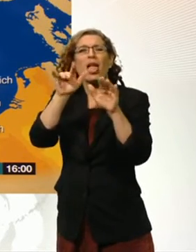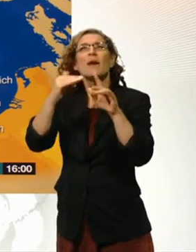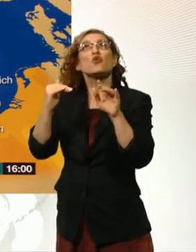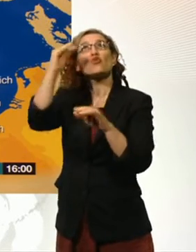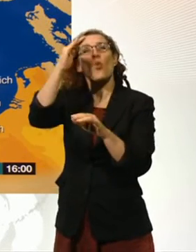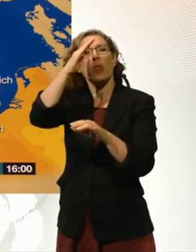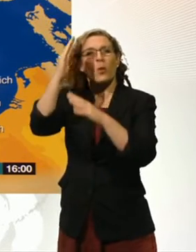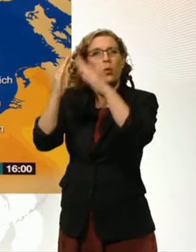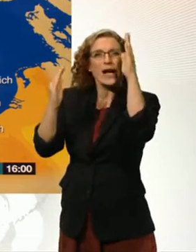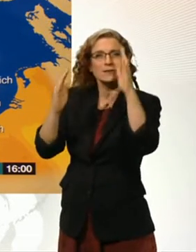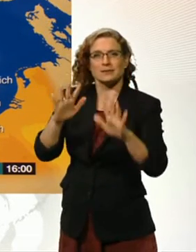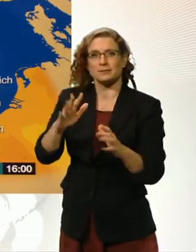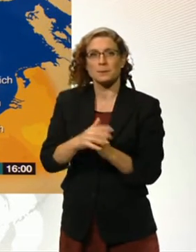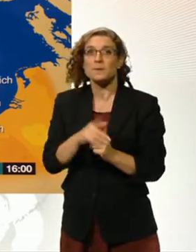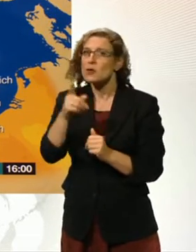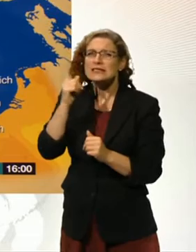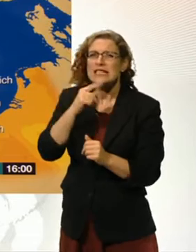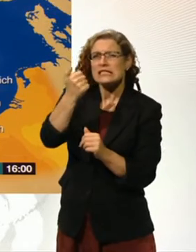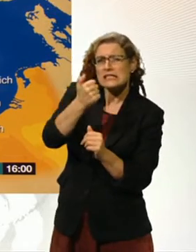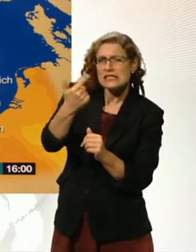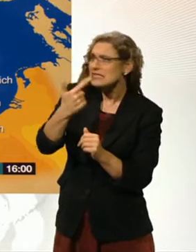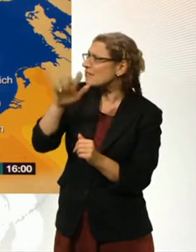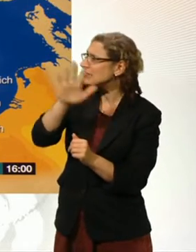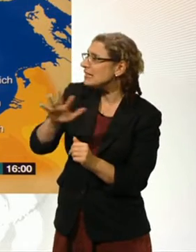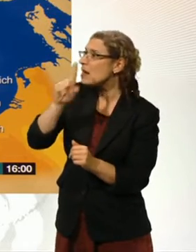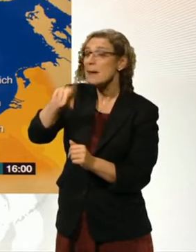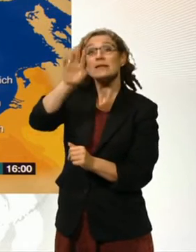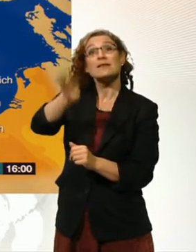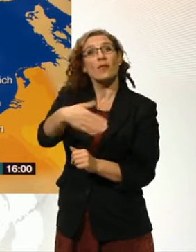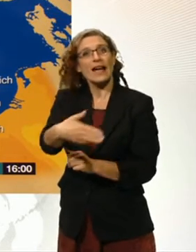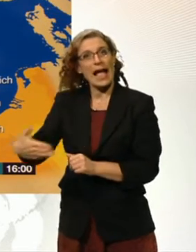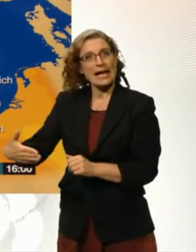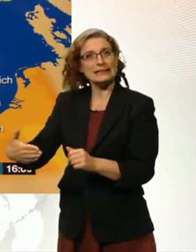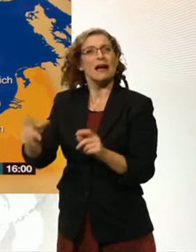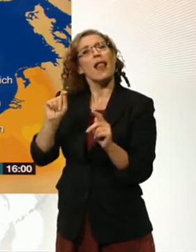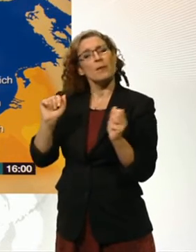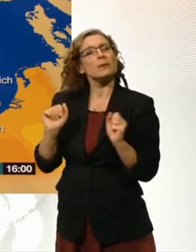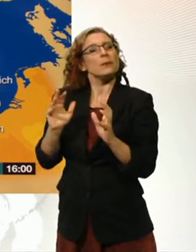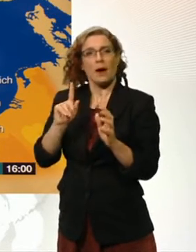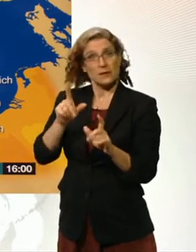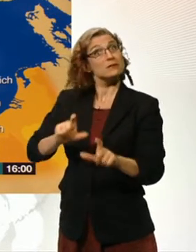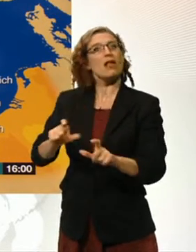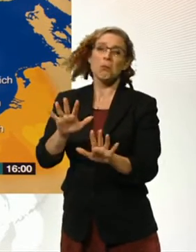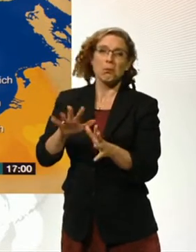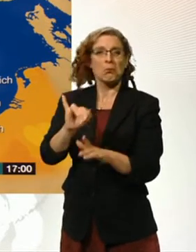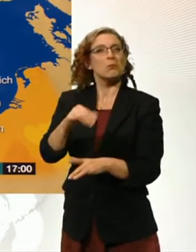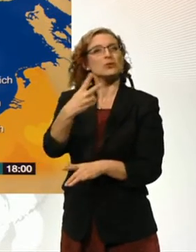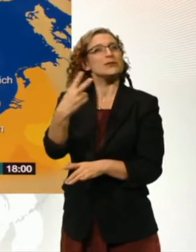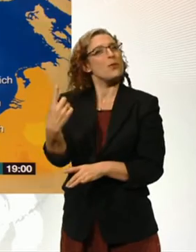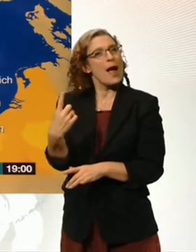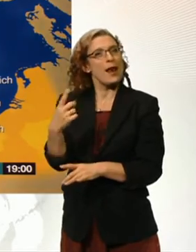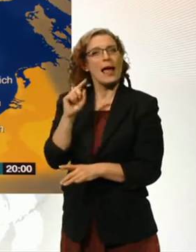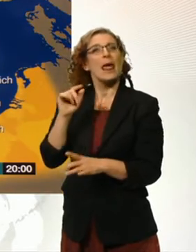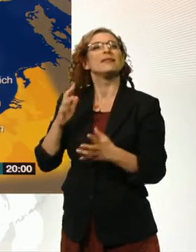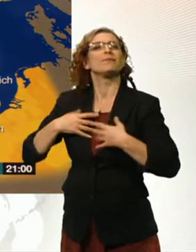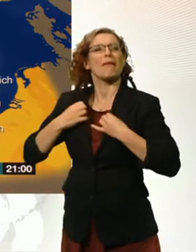fresher, 16, 17 degrees. But in the south-east corner, a little fresher than it has been. But nevertheless, we'll still see 21 degrees and still feeling a